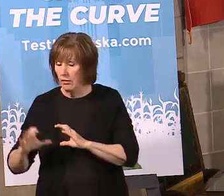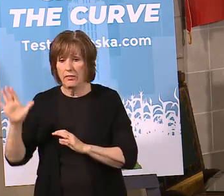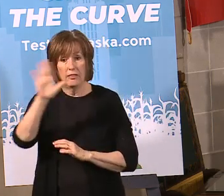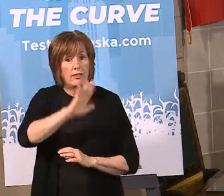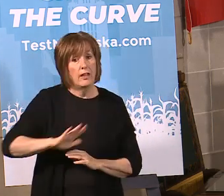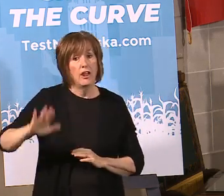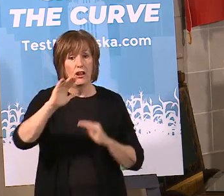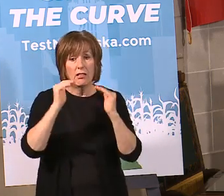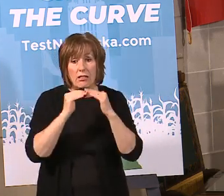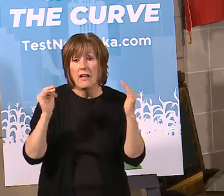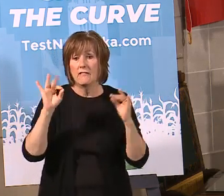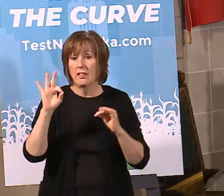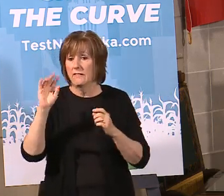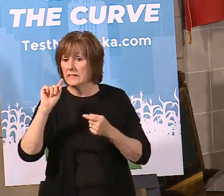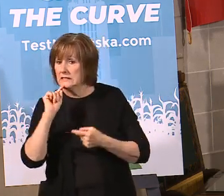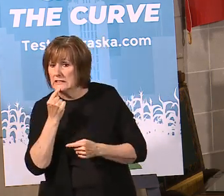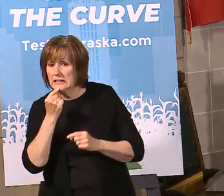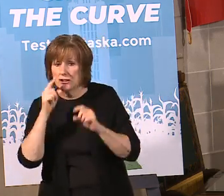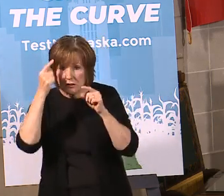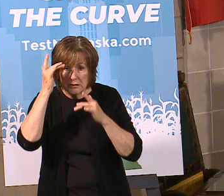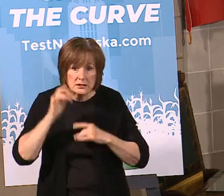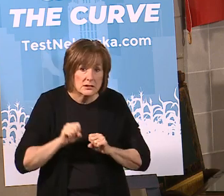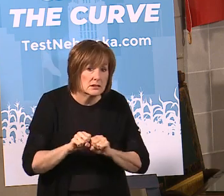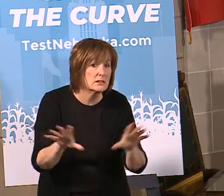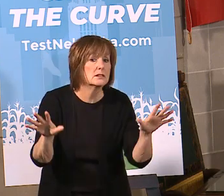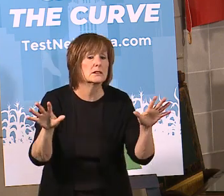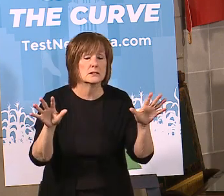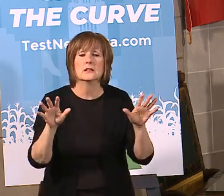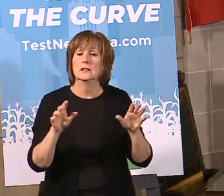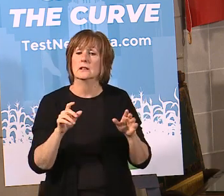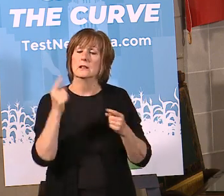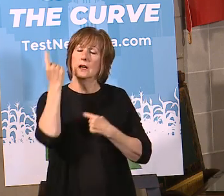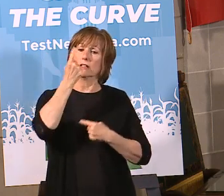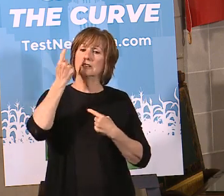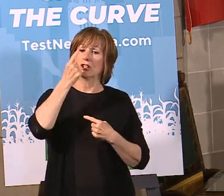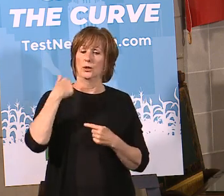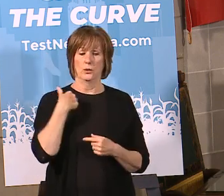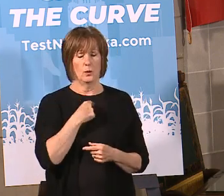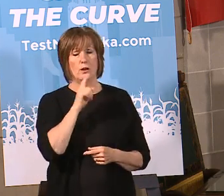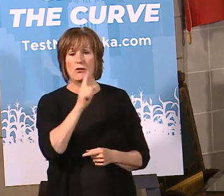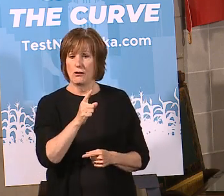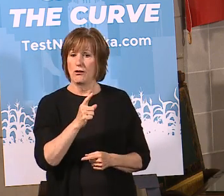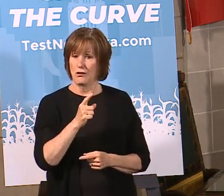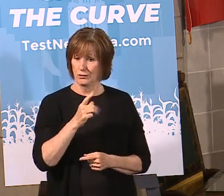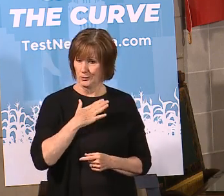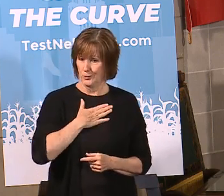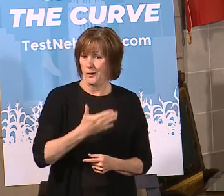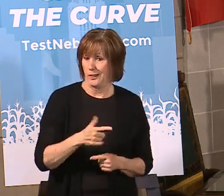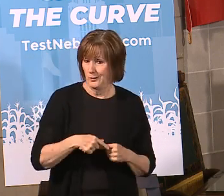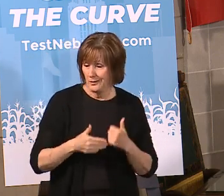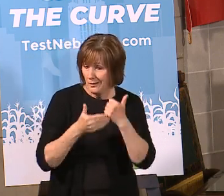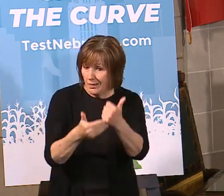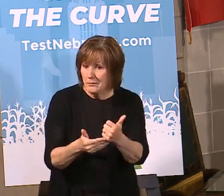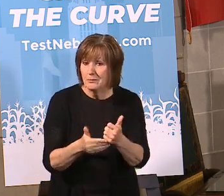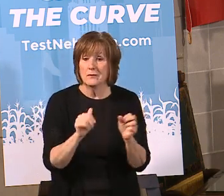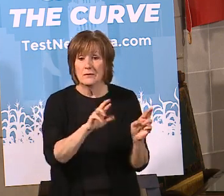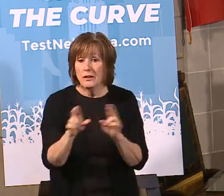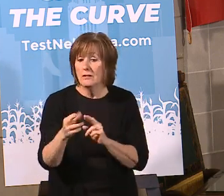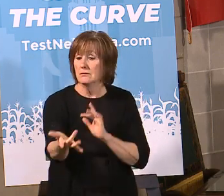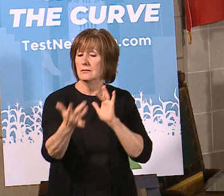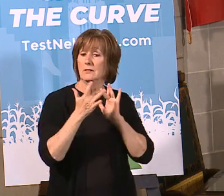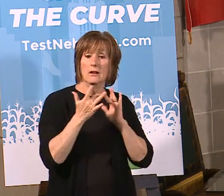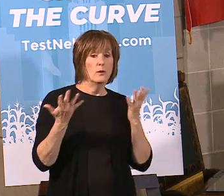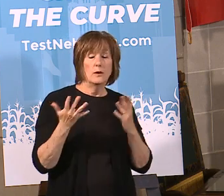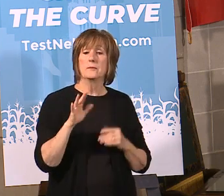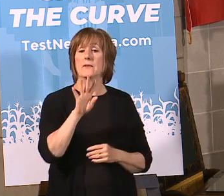Again, we encourage questions and dialogue. D&D is ready and willing to help. You may also contact us by